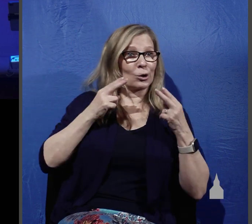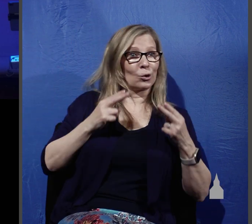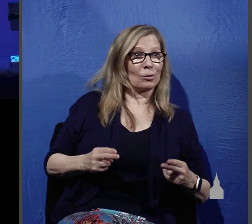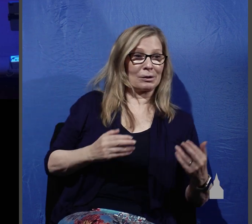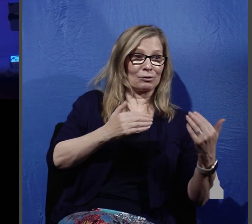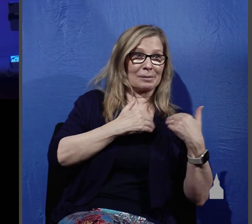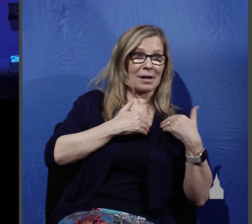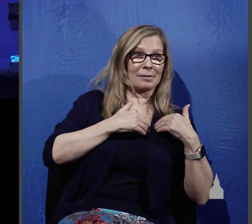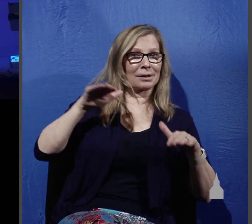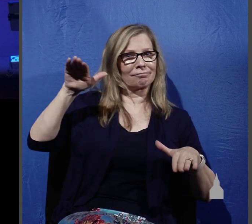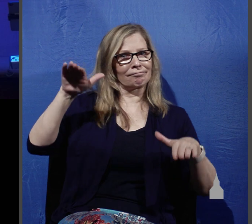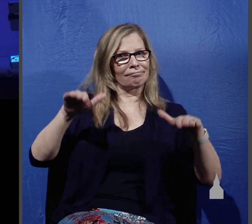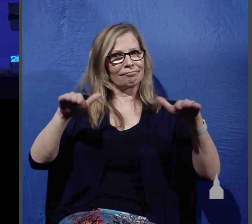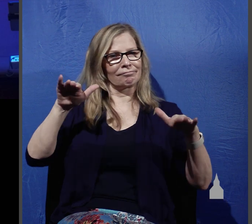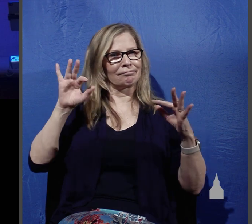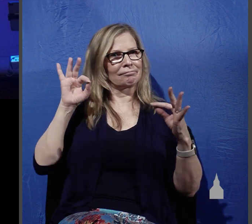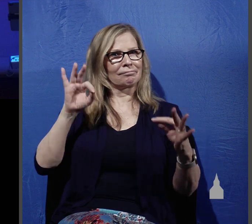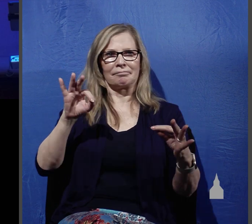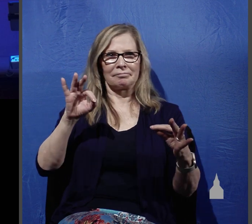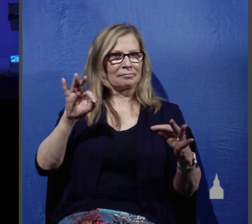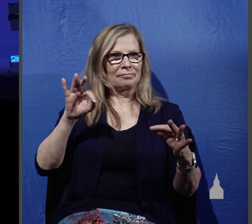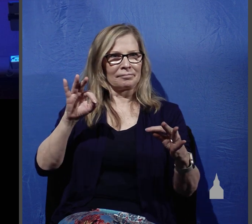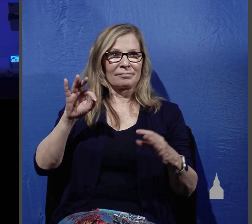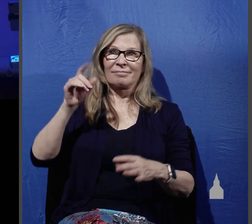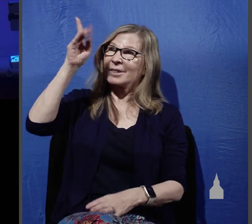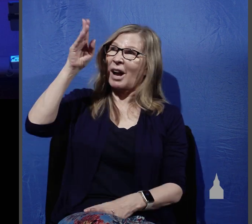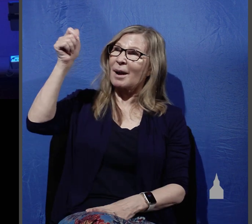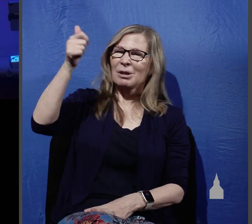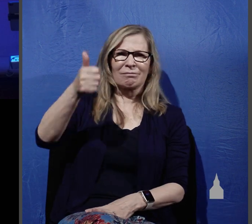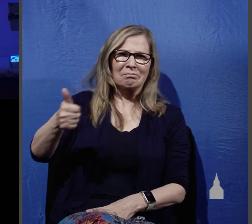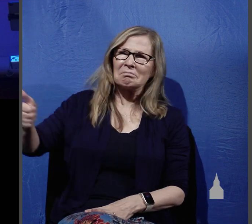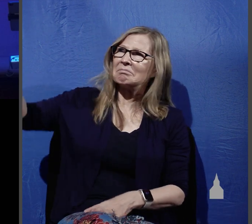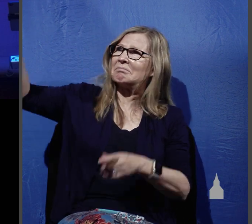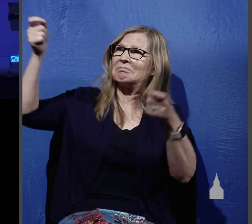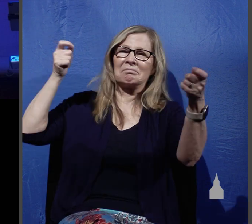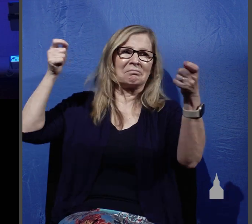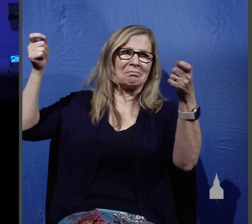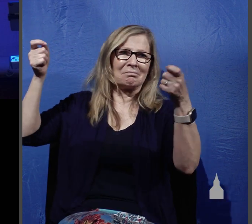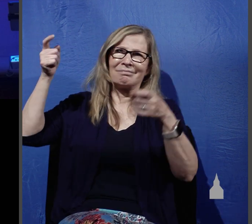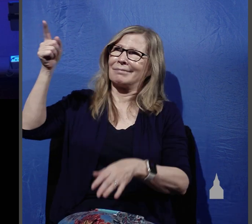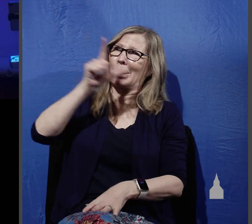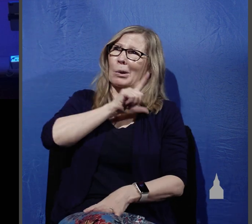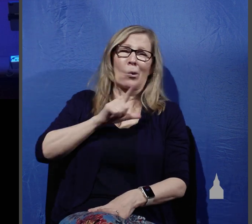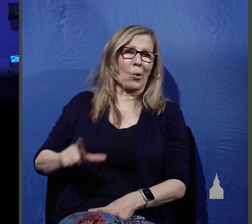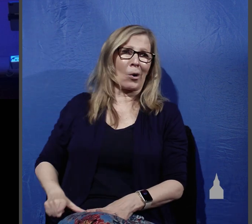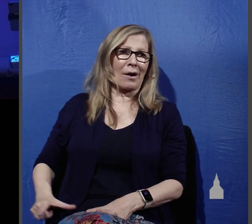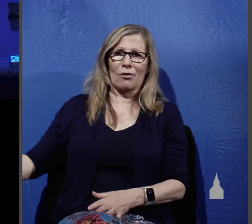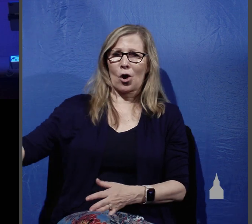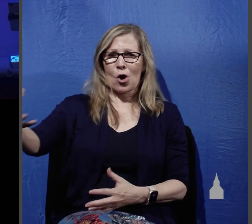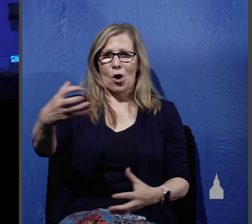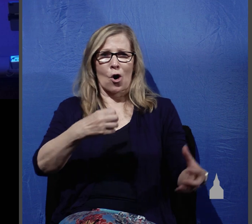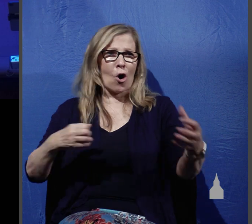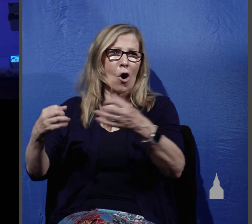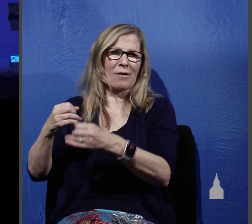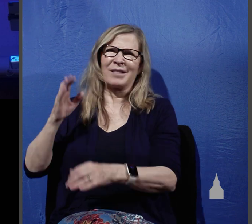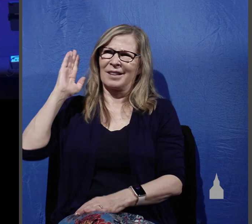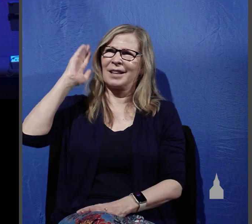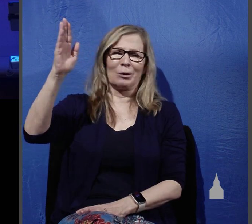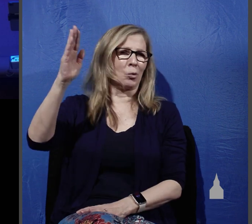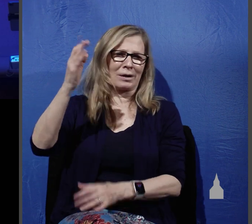because God is sovereign as Lord of the harvest he will be sure to save those whom he has chosen to